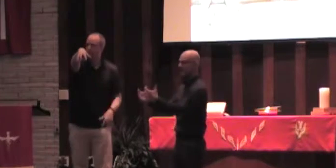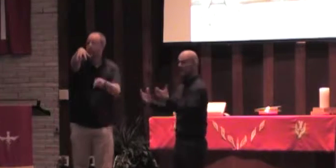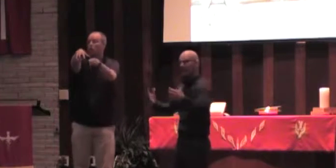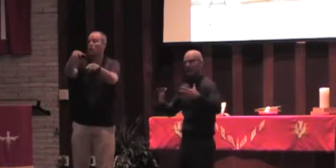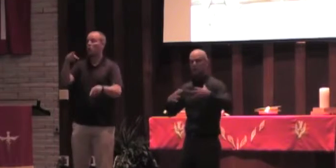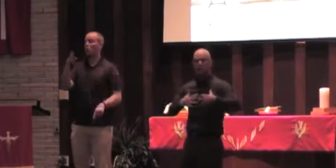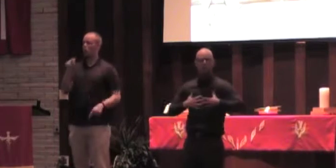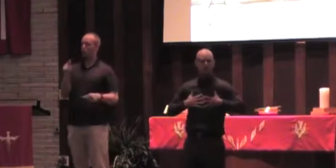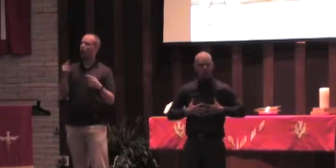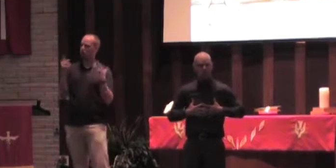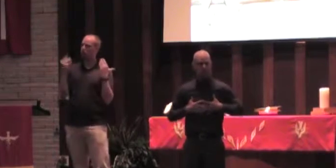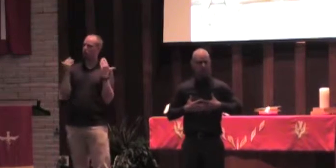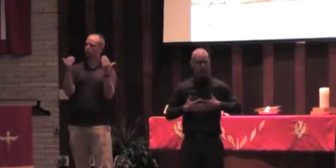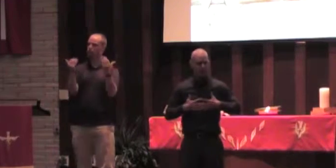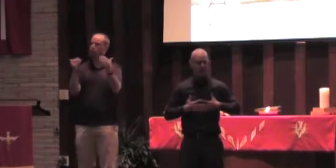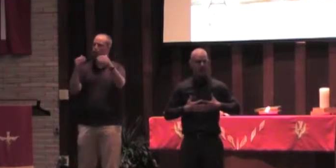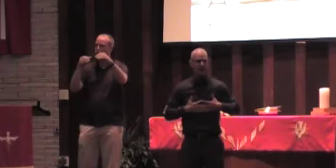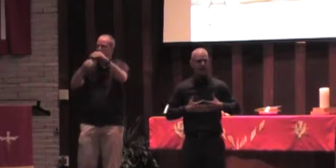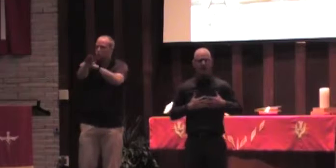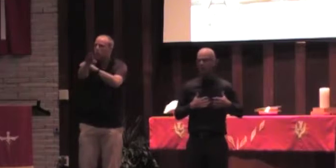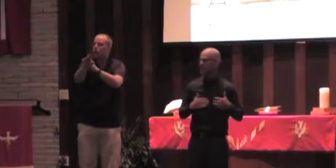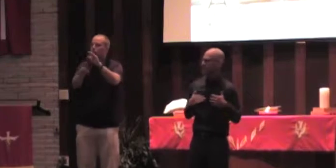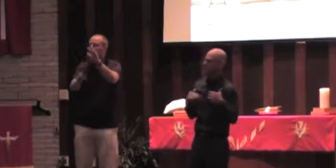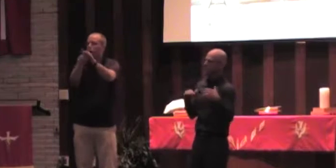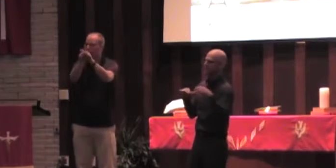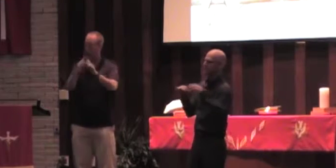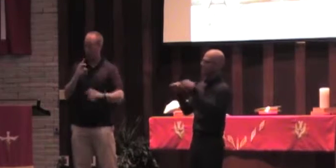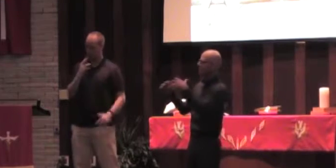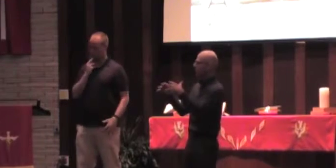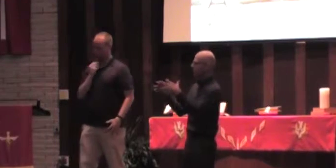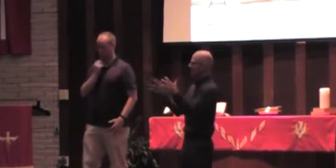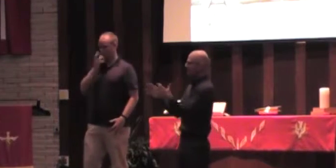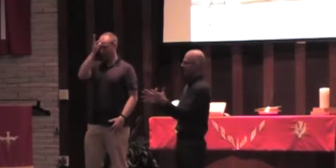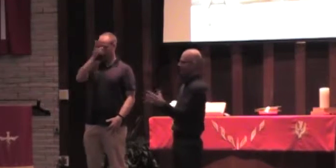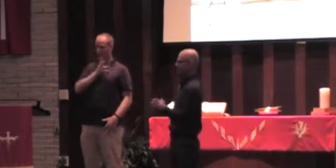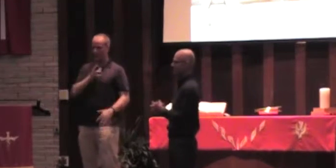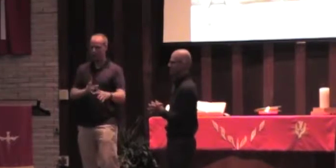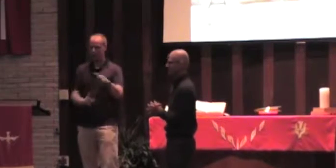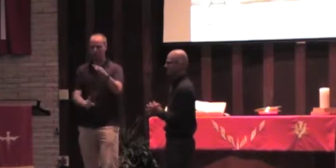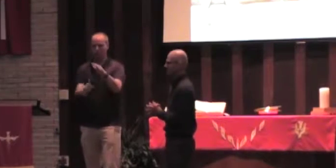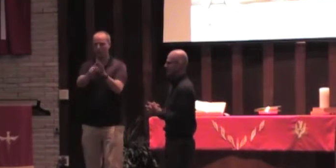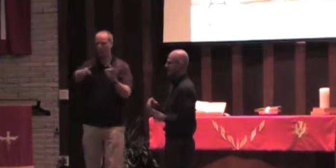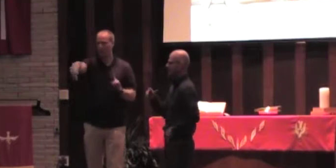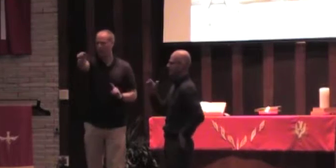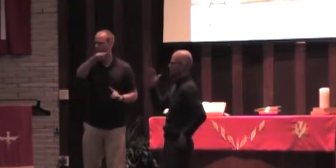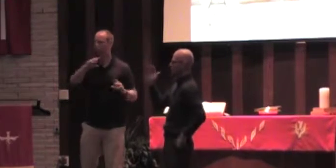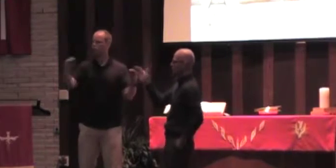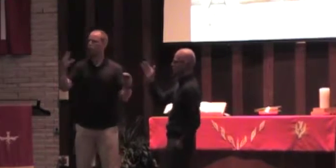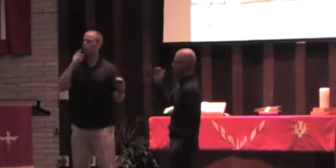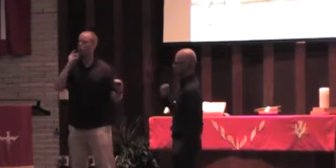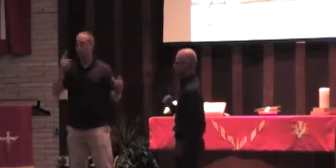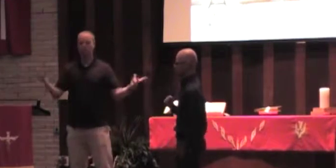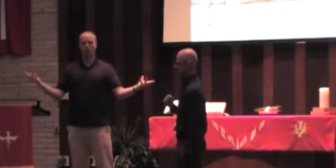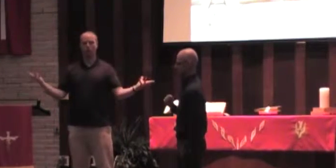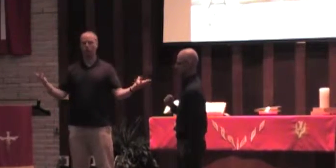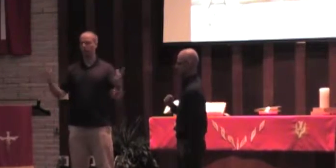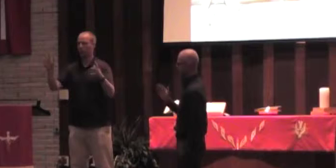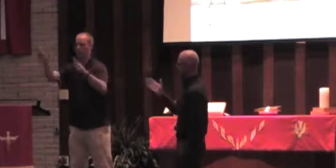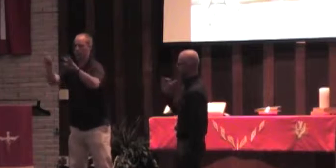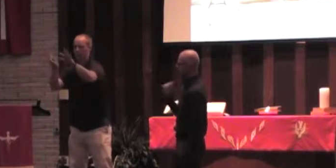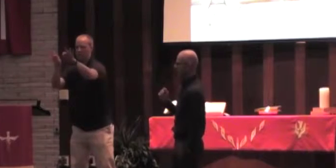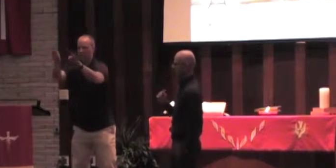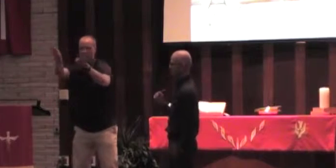Paul rolls in, a good Jewish young man rolls into a very foreign pagan city, and he finds 12 dudes,